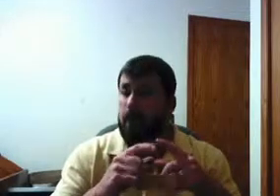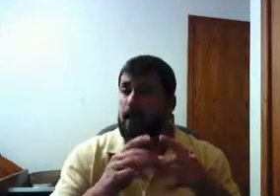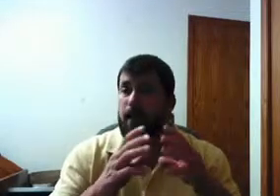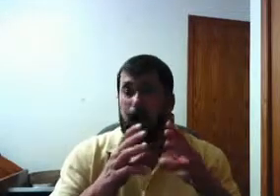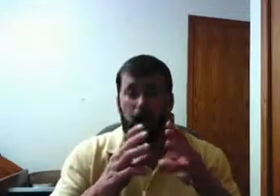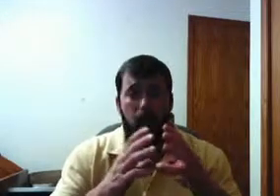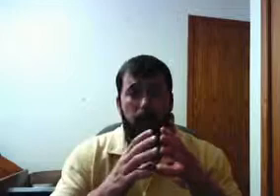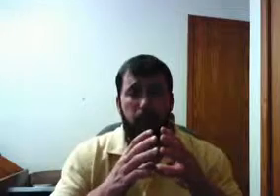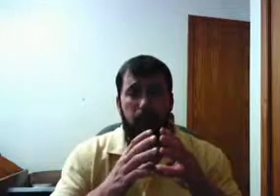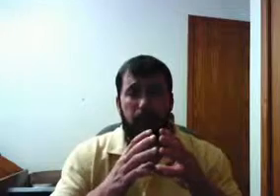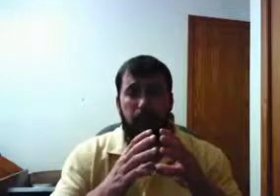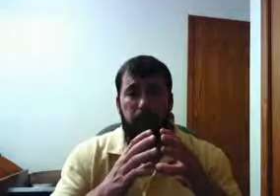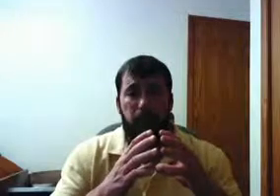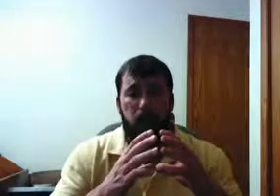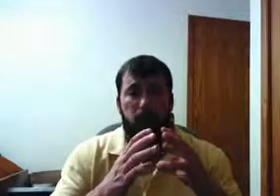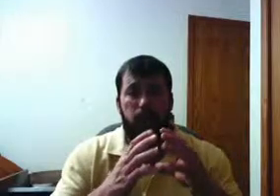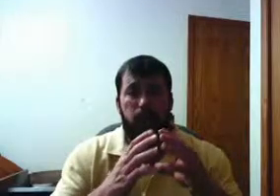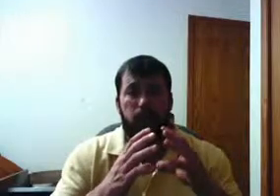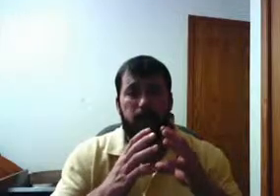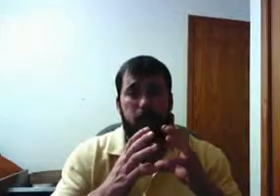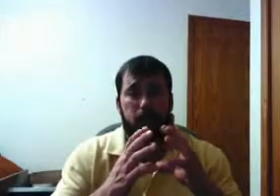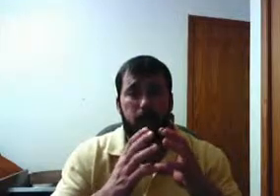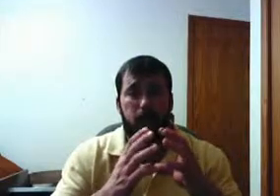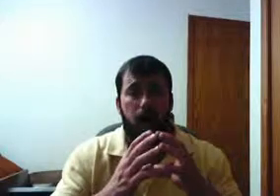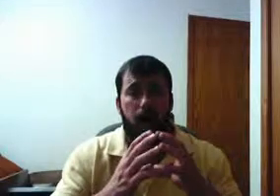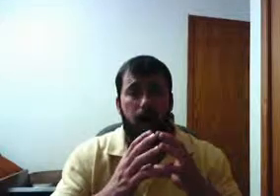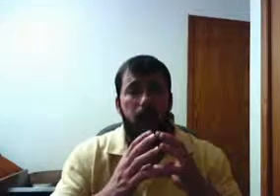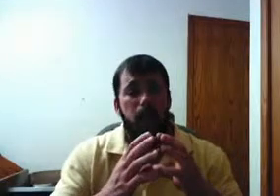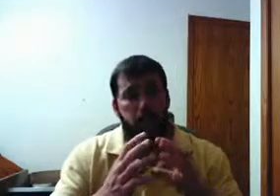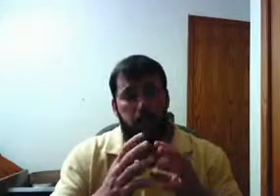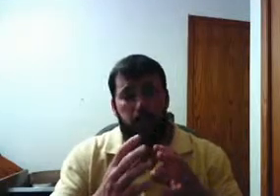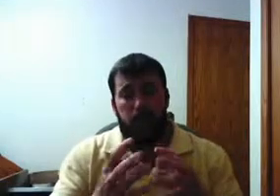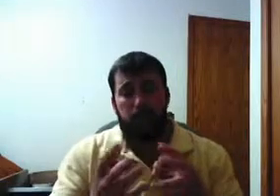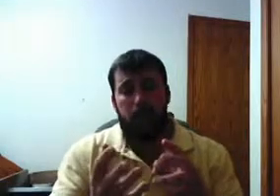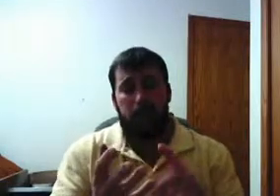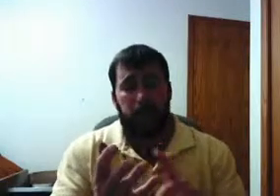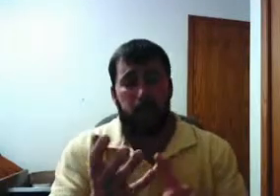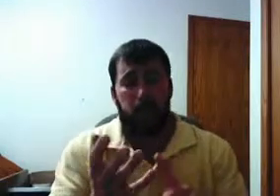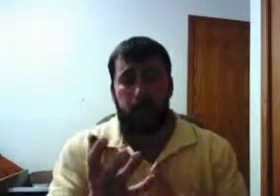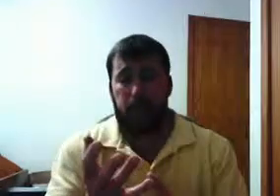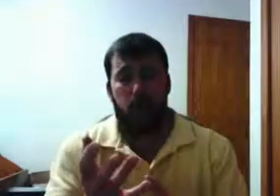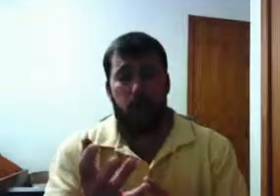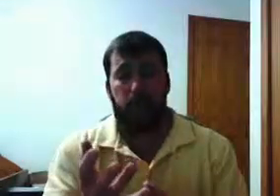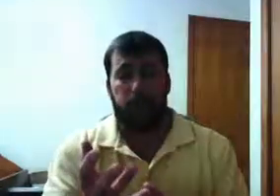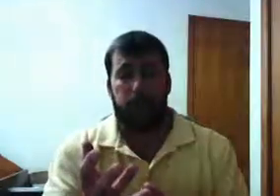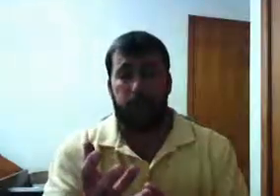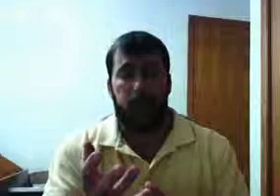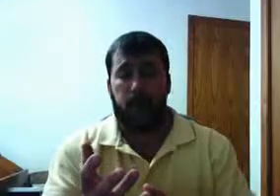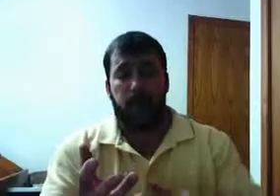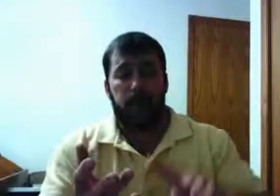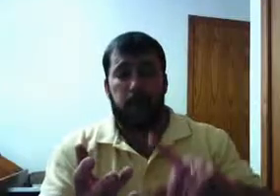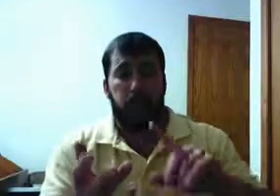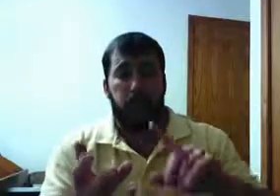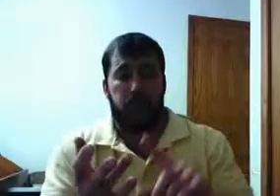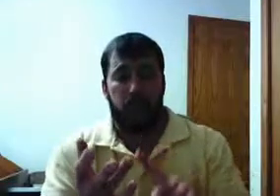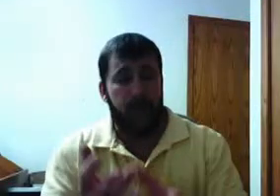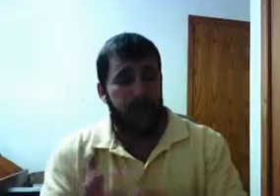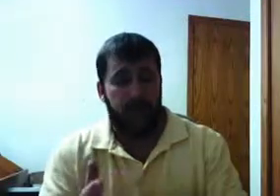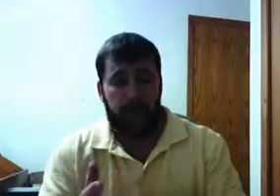But the love of it. If you turn money into being your God, that you can have everything on earth you want through that money, that you can be so powerful through